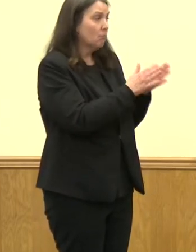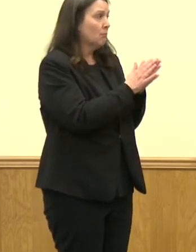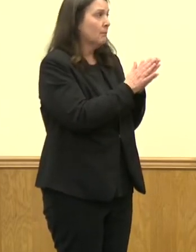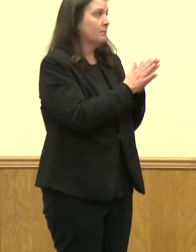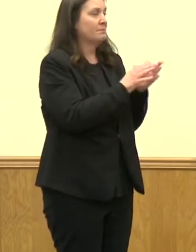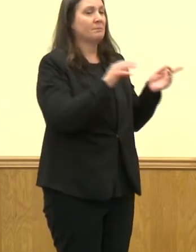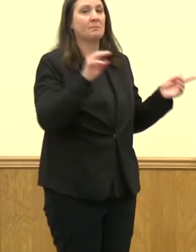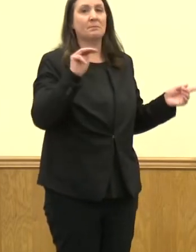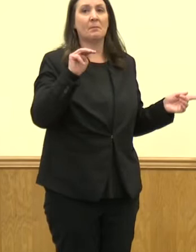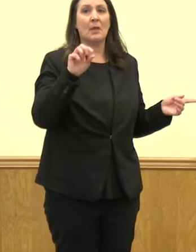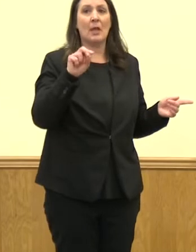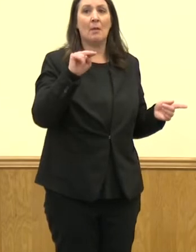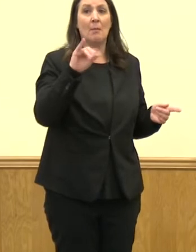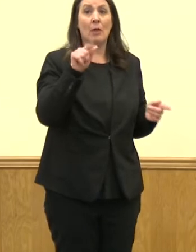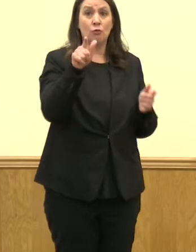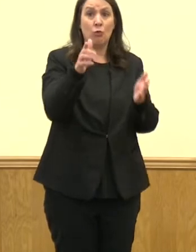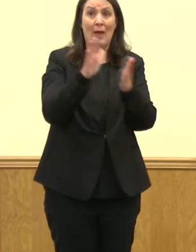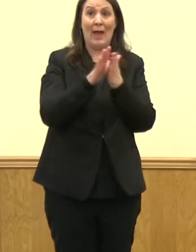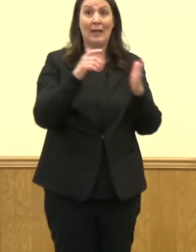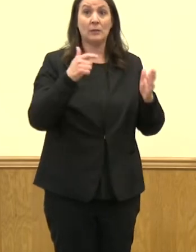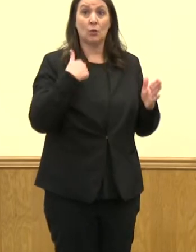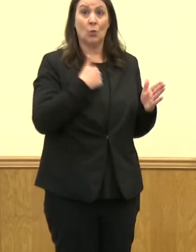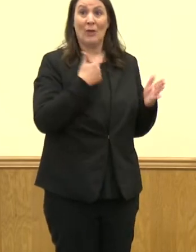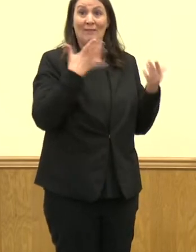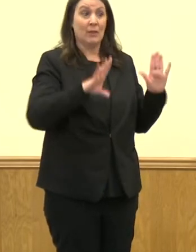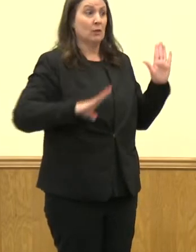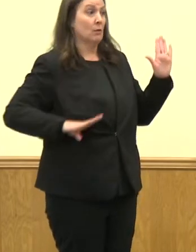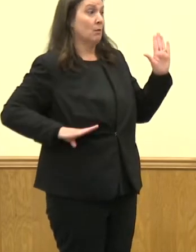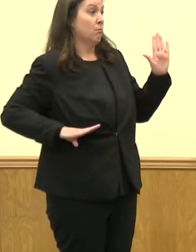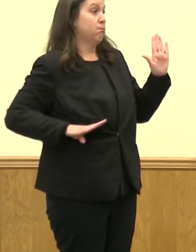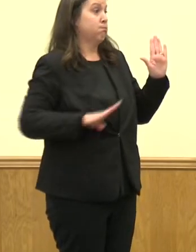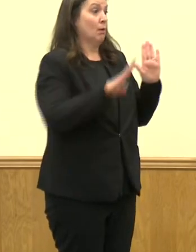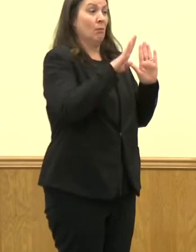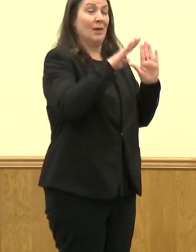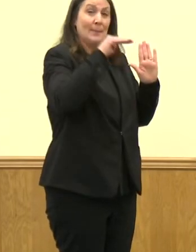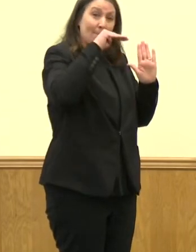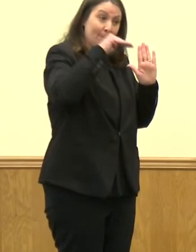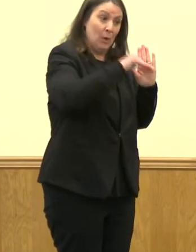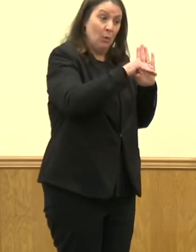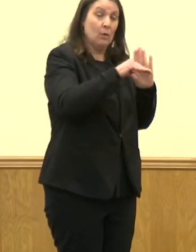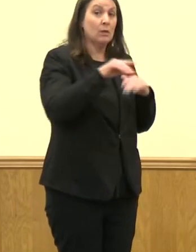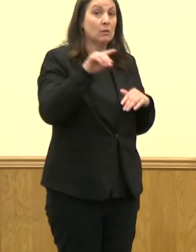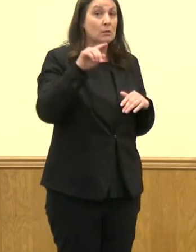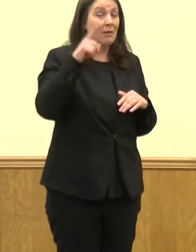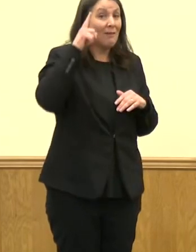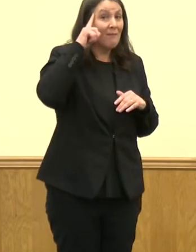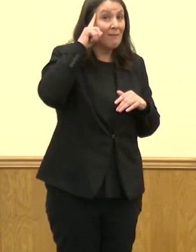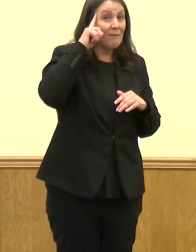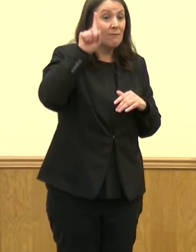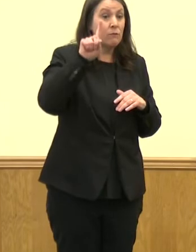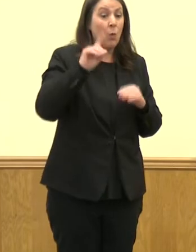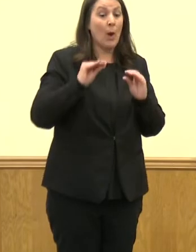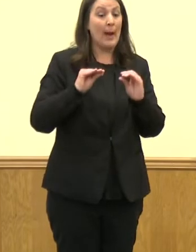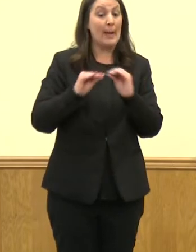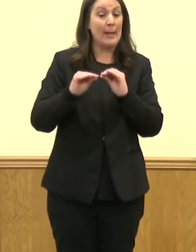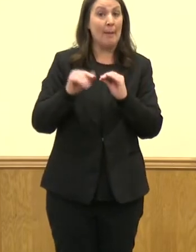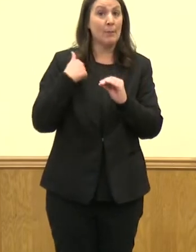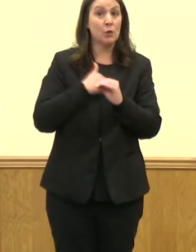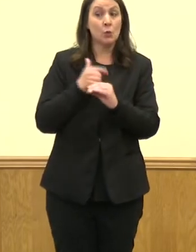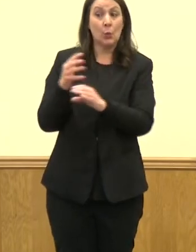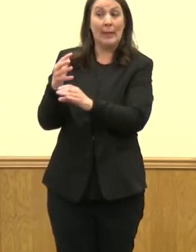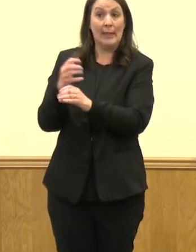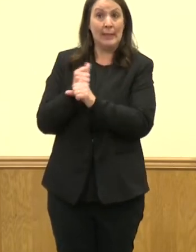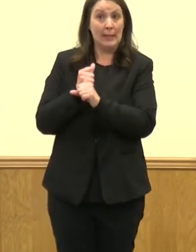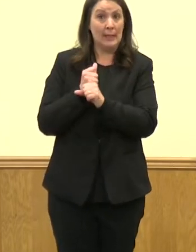So the question being, have we passed our peak of Omicron? For reportable cases, so again, I want to reiterate, our